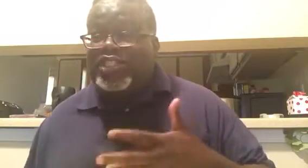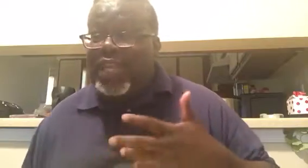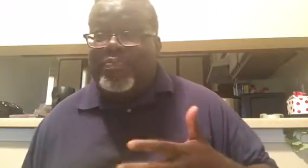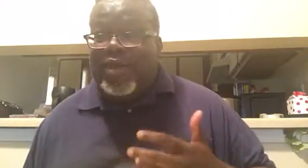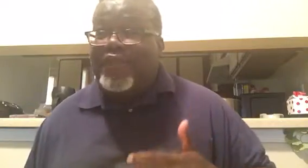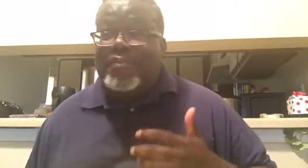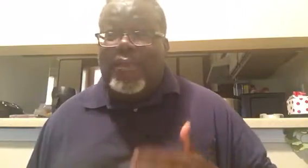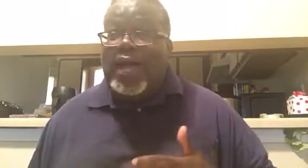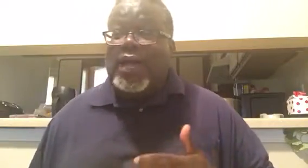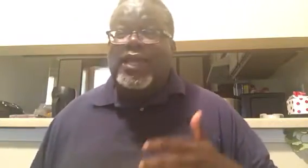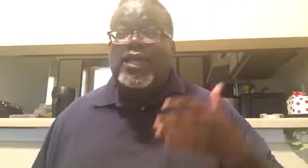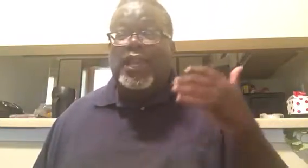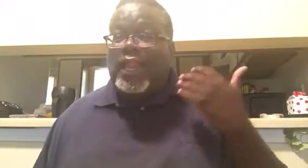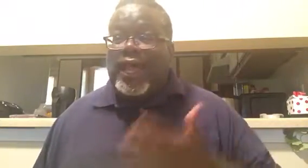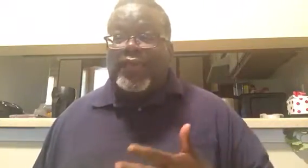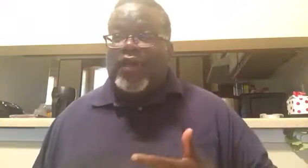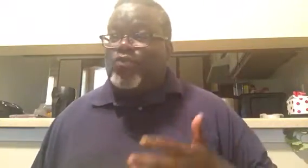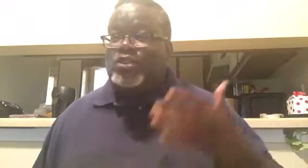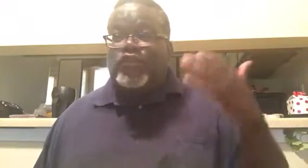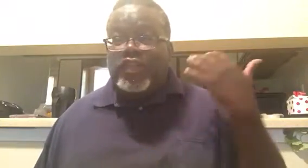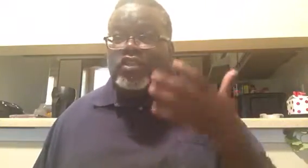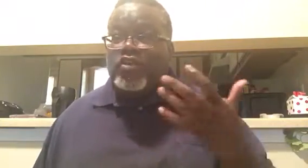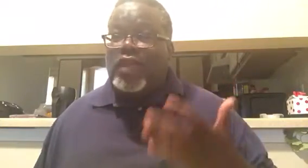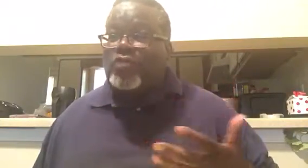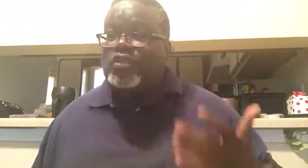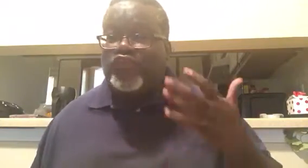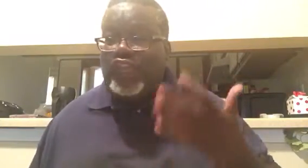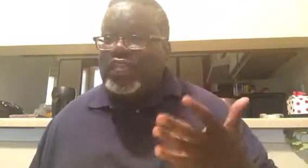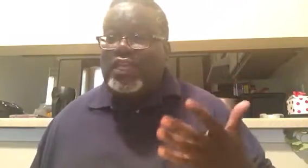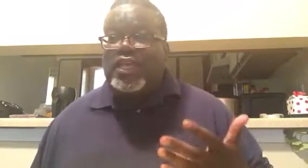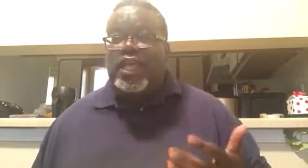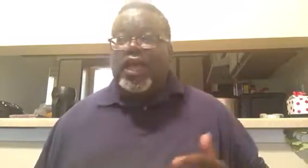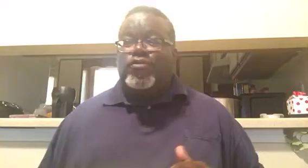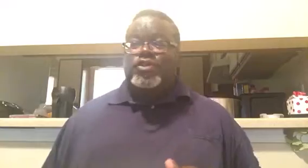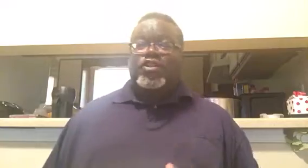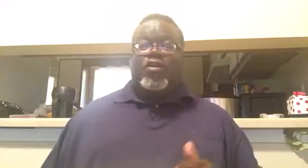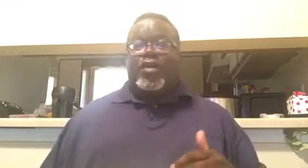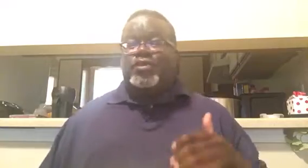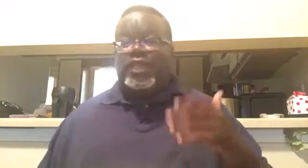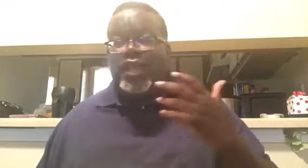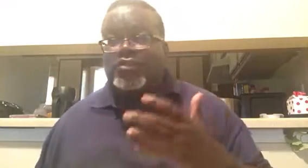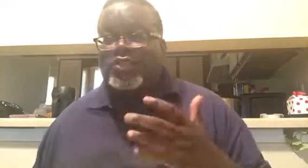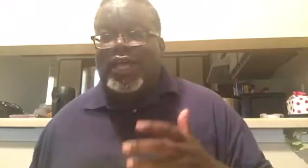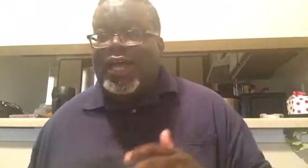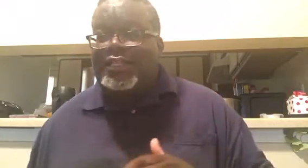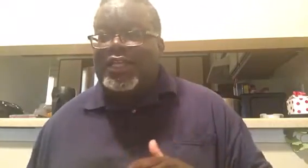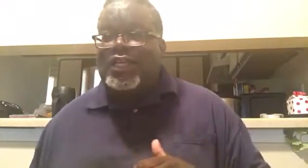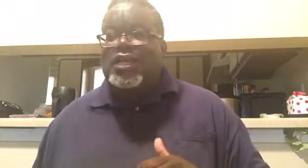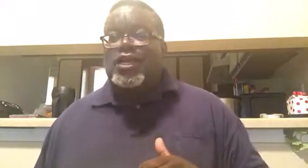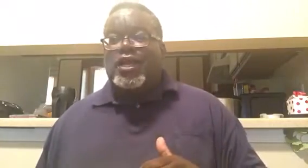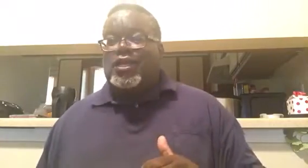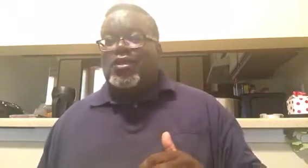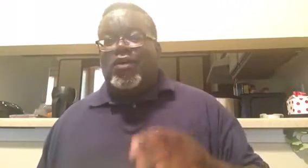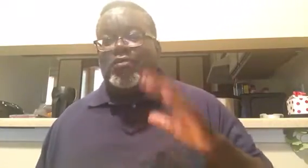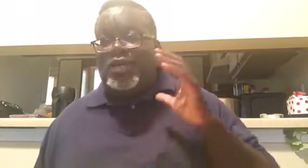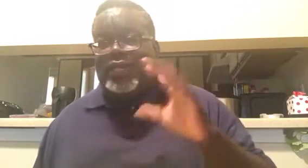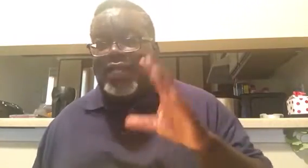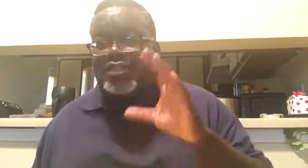shape of my life. I was physical. I was fit. I was, you know, I was exercising, you know, I mean, that's,